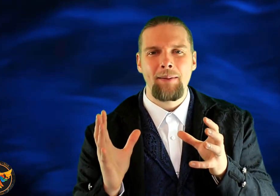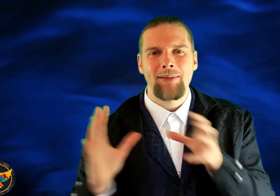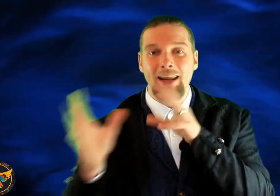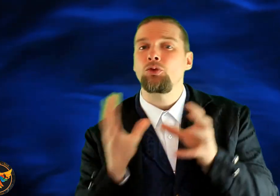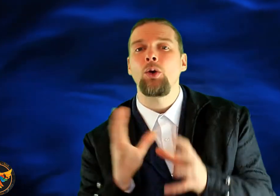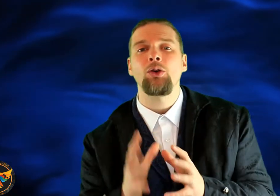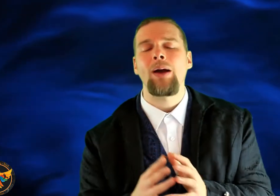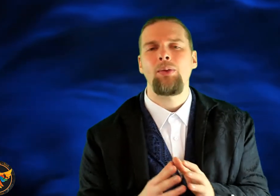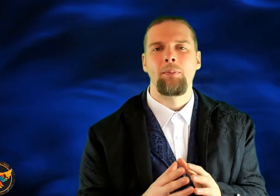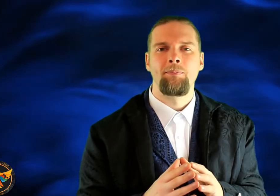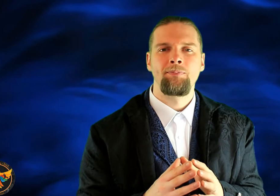and I have to work around them.